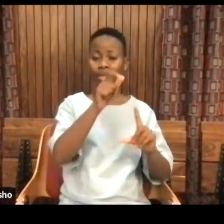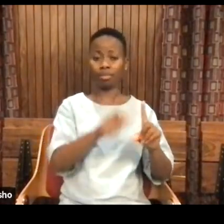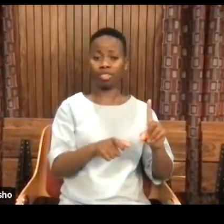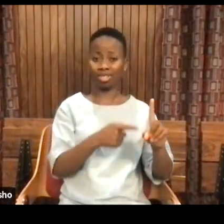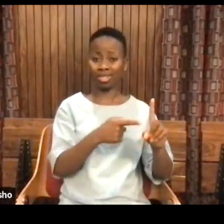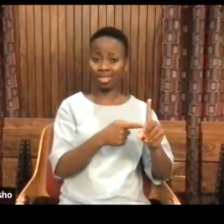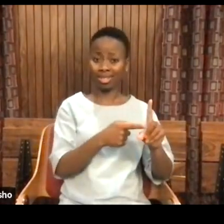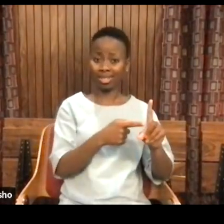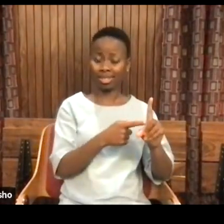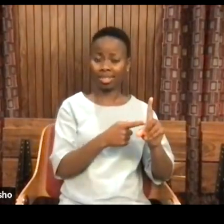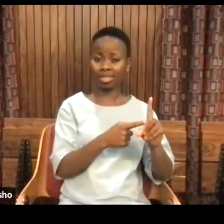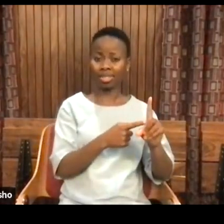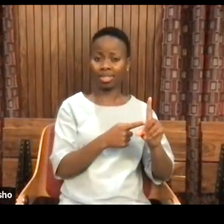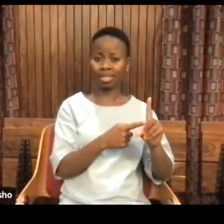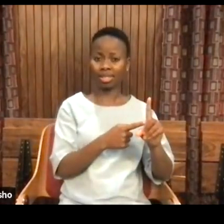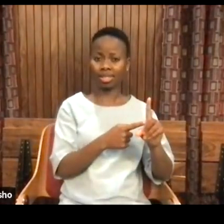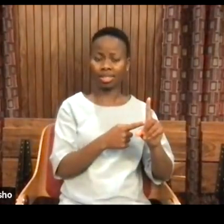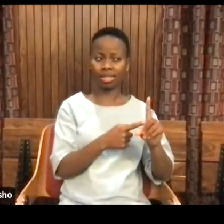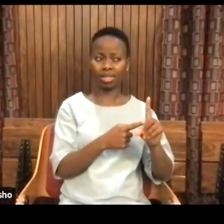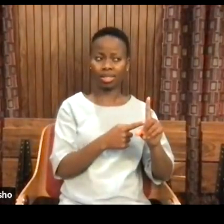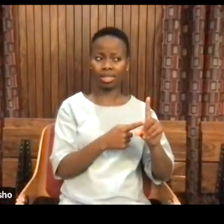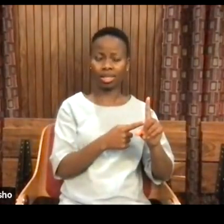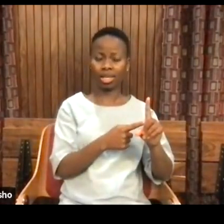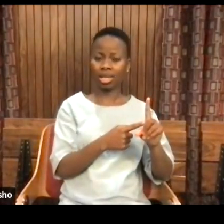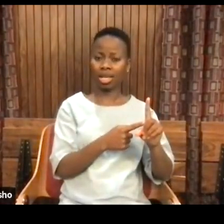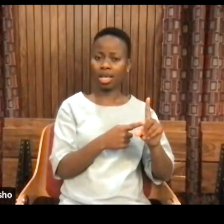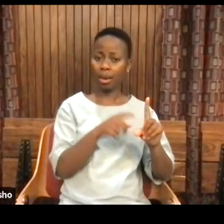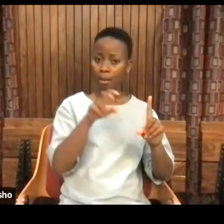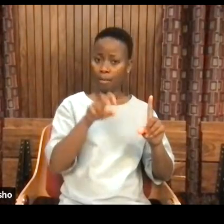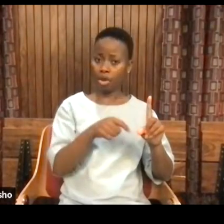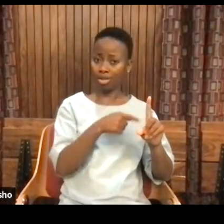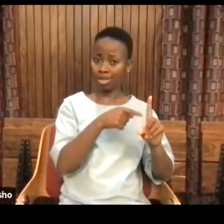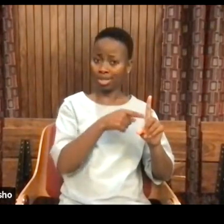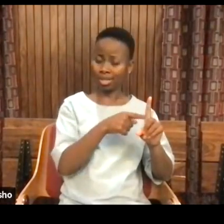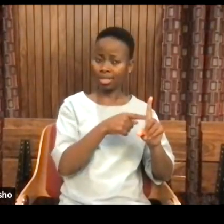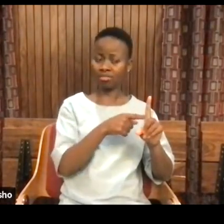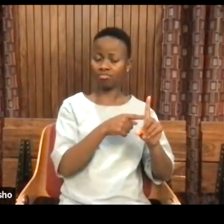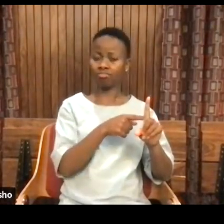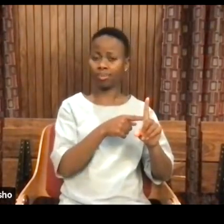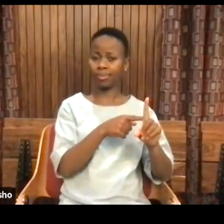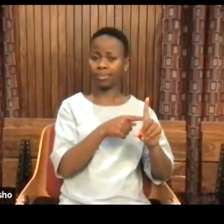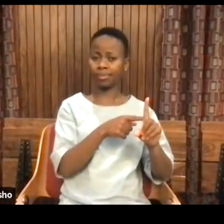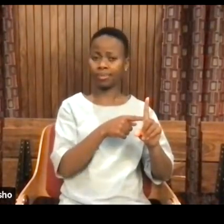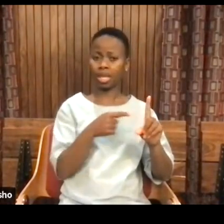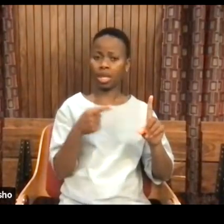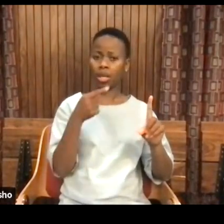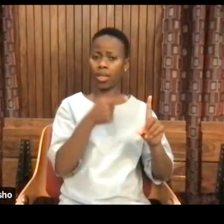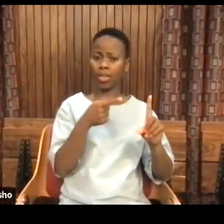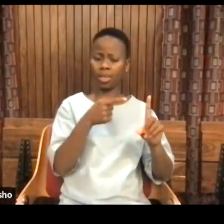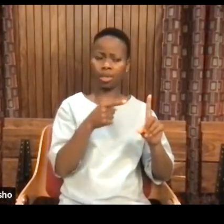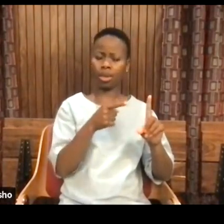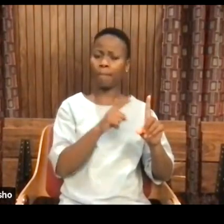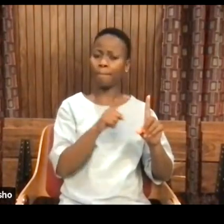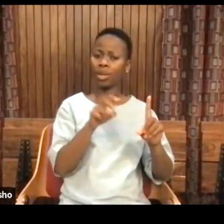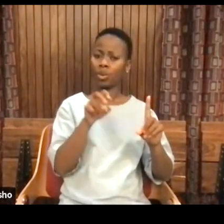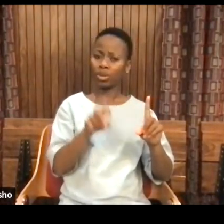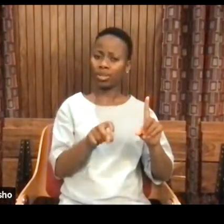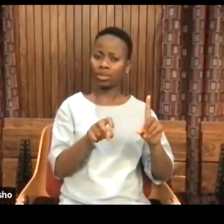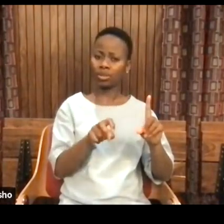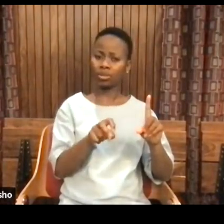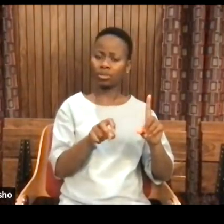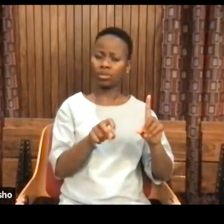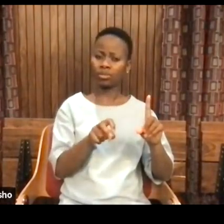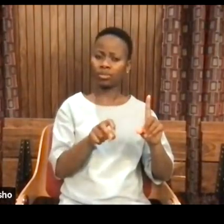need off our neck, so to speak. That we actually start building a place in which